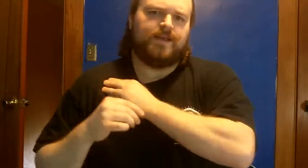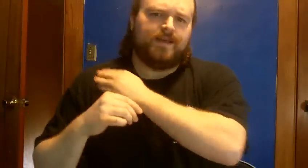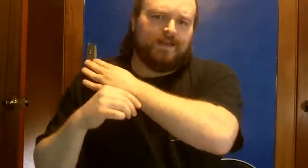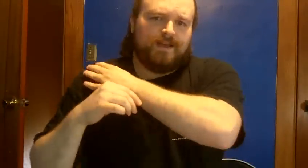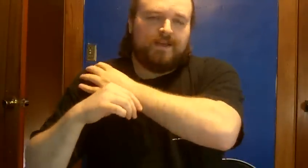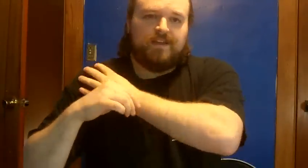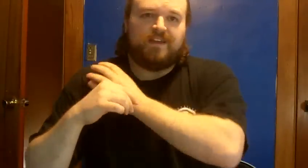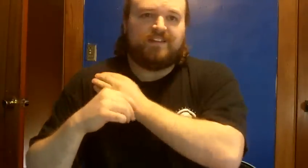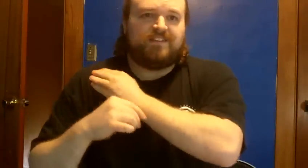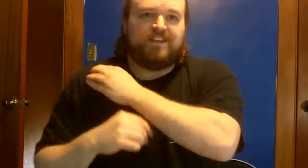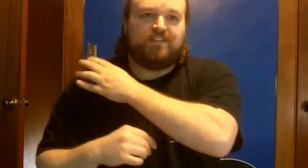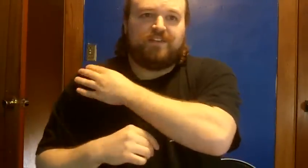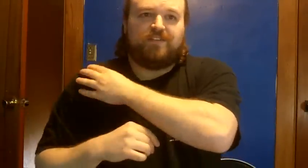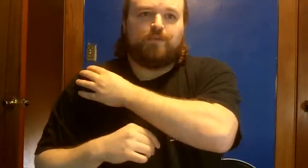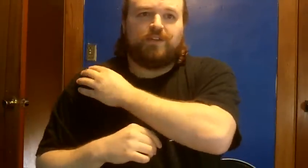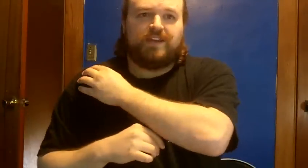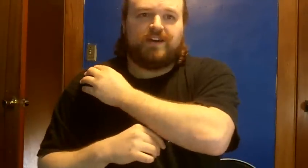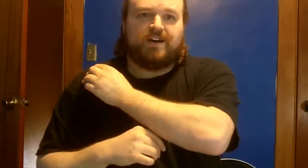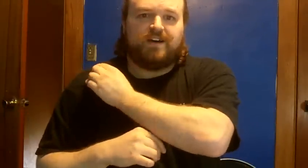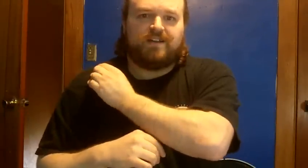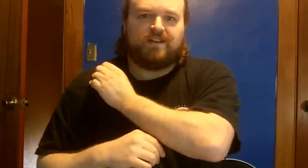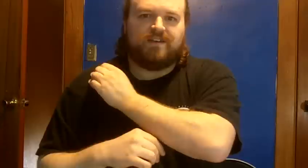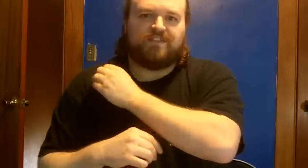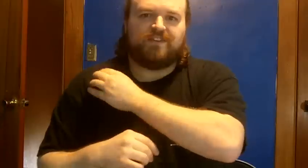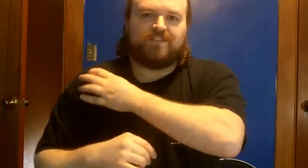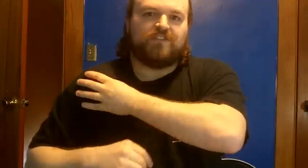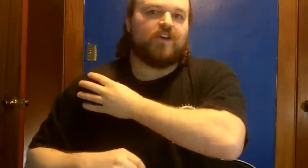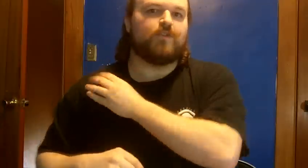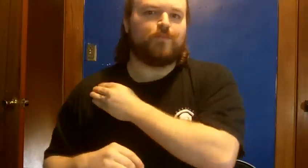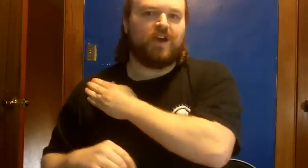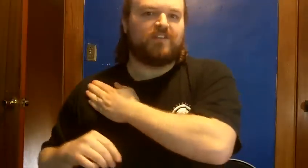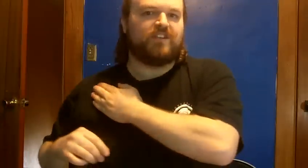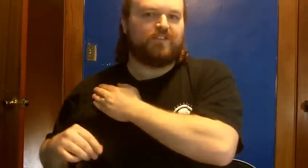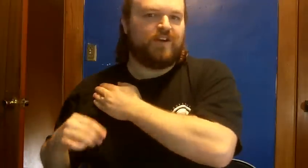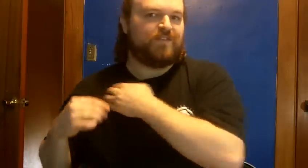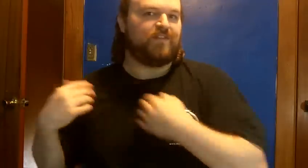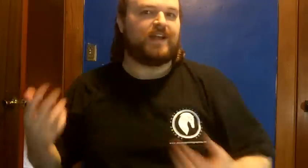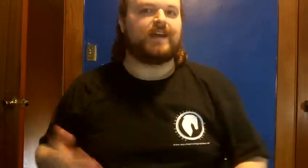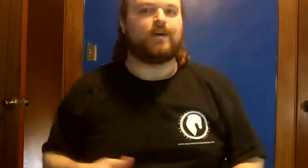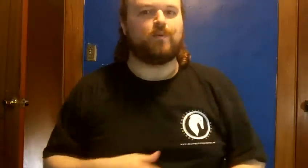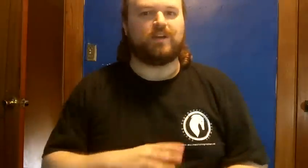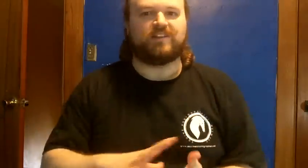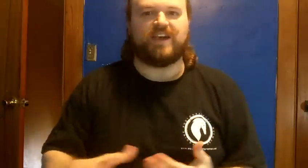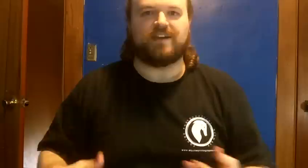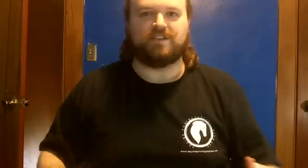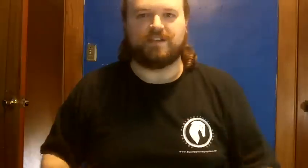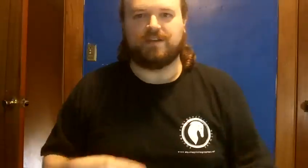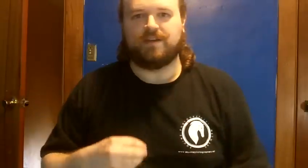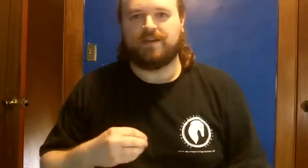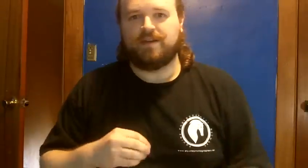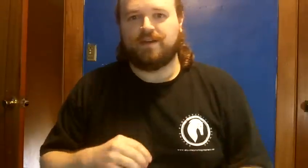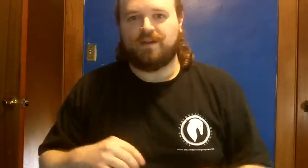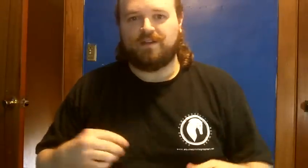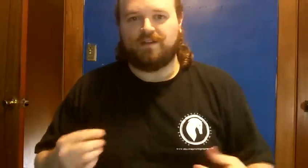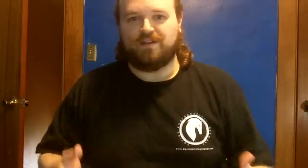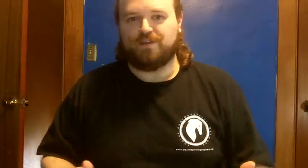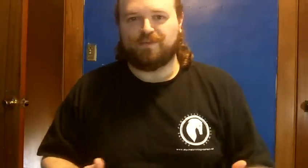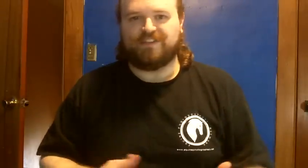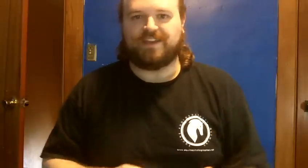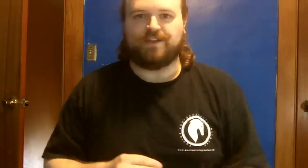it's it's it's really a a self-discovery process you have to find out what exactly your particular